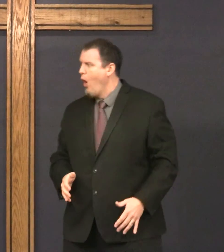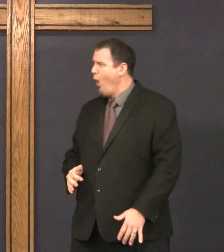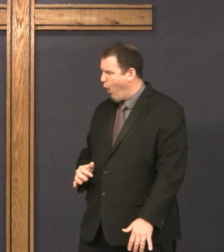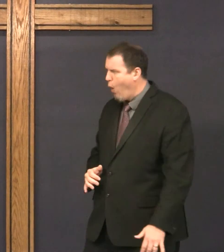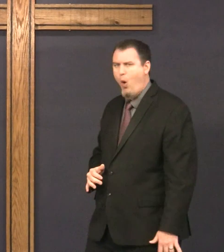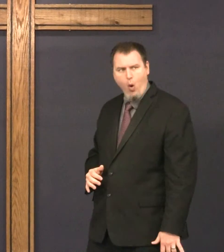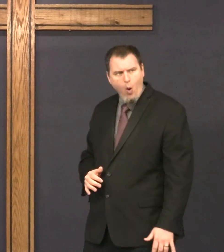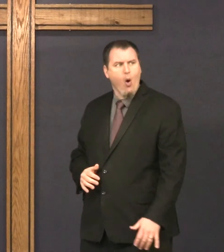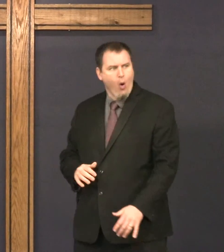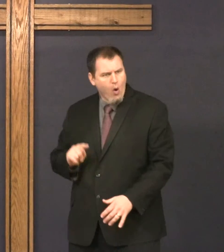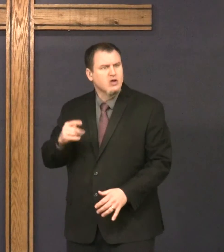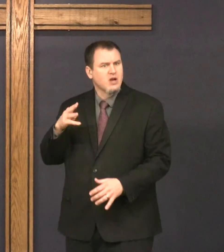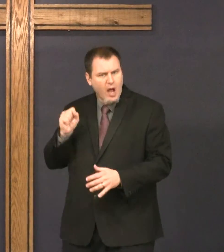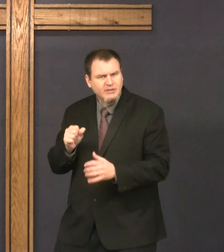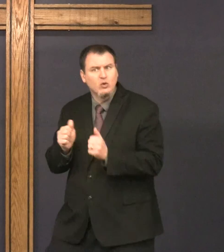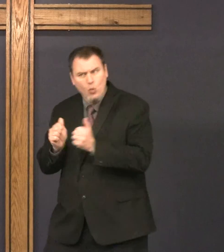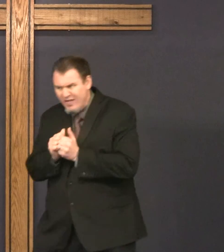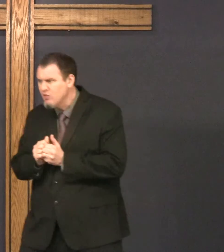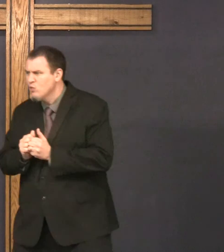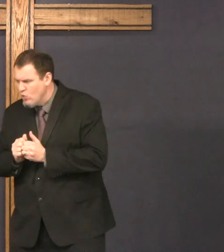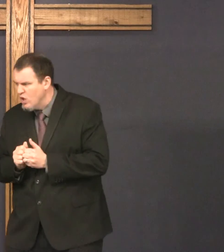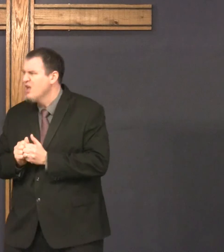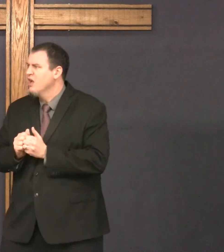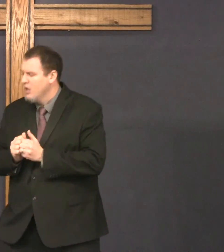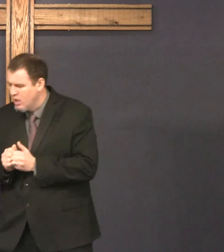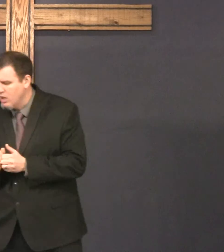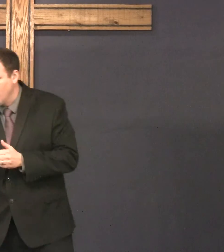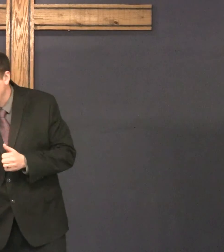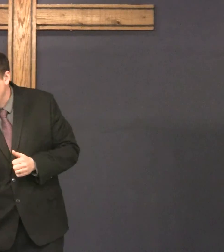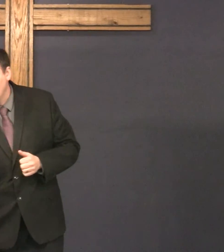He said, I am away. And Thomas is with Jesus.